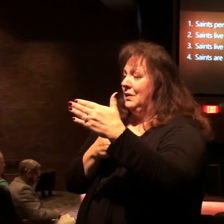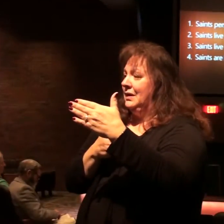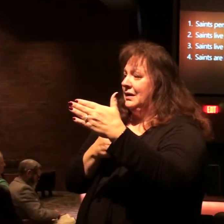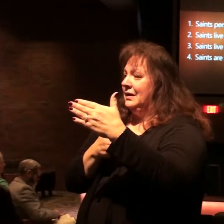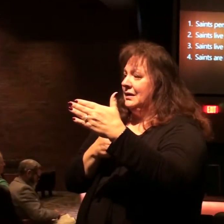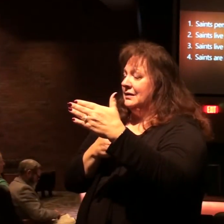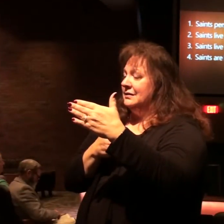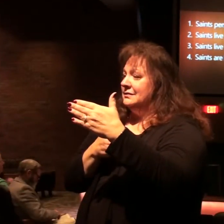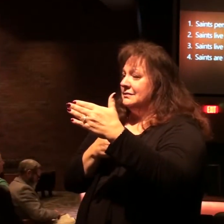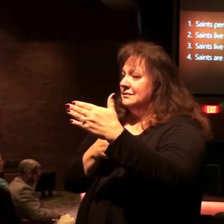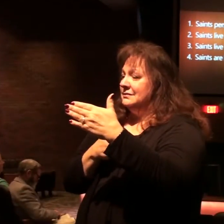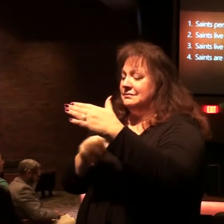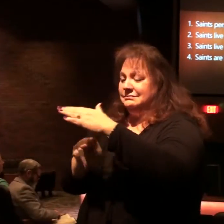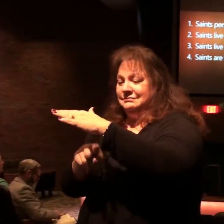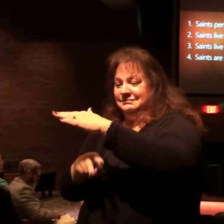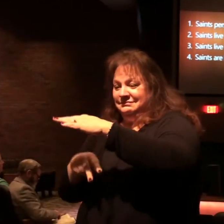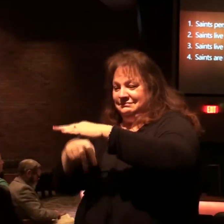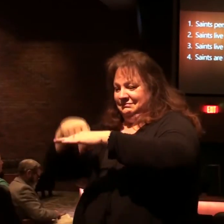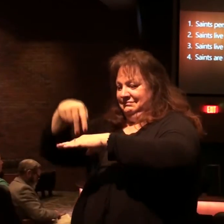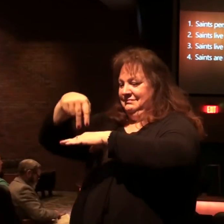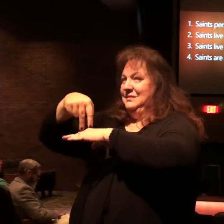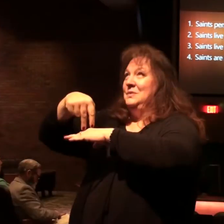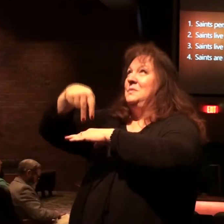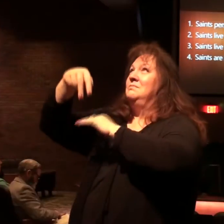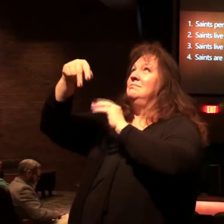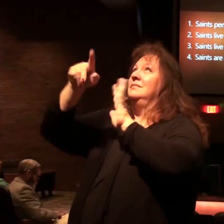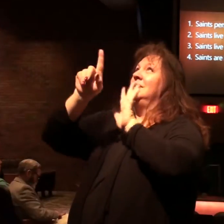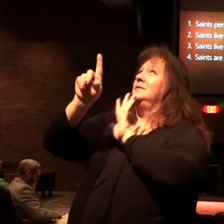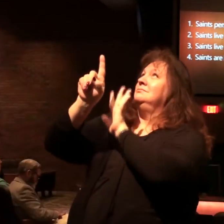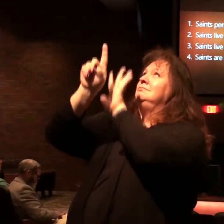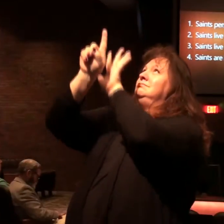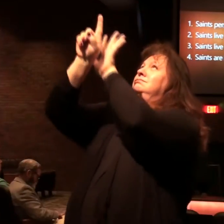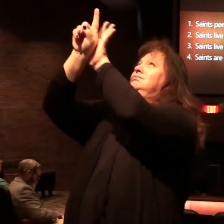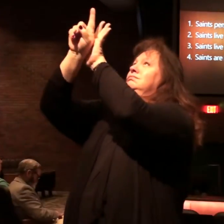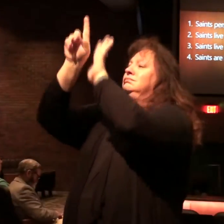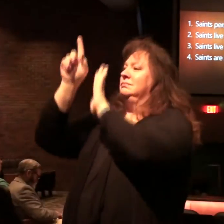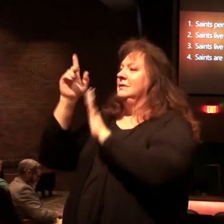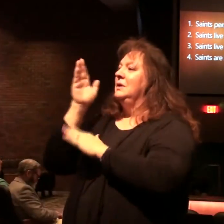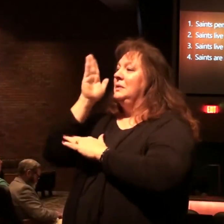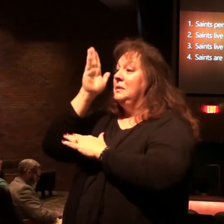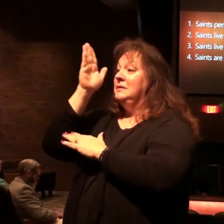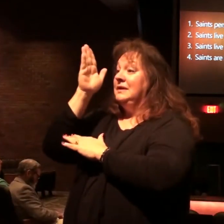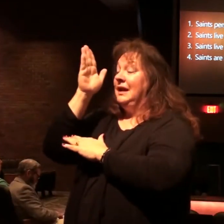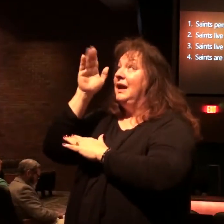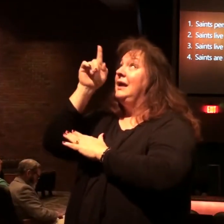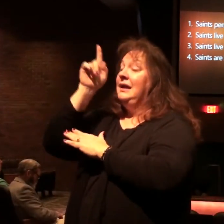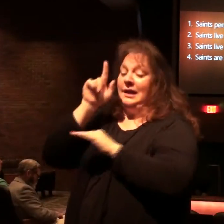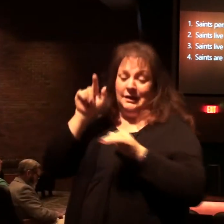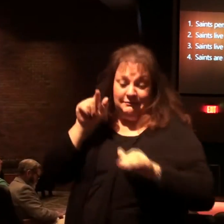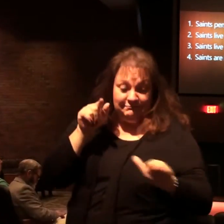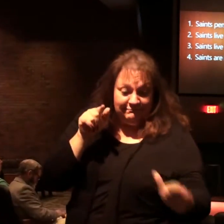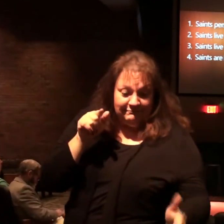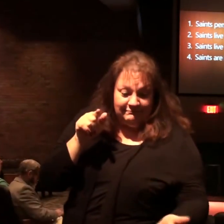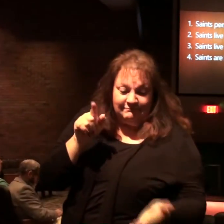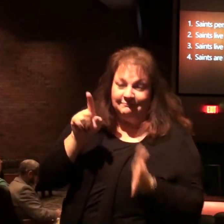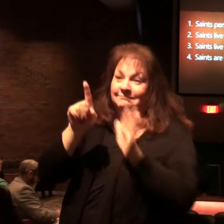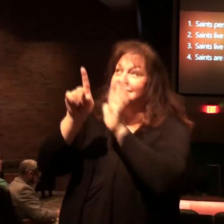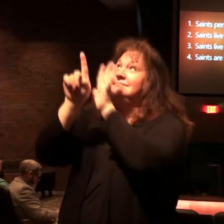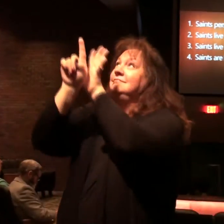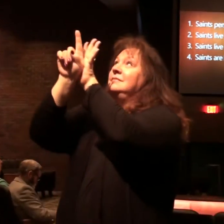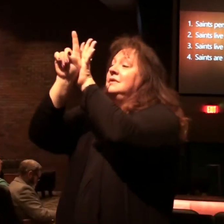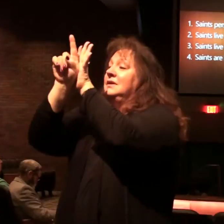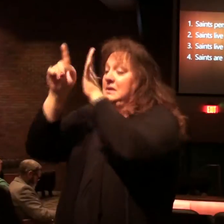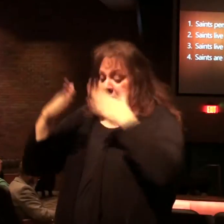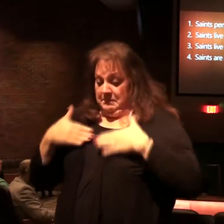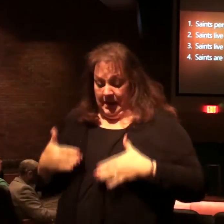And it's the resurrection. And someday we will be raised again. And when we're absent from the